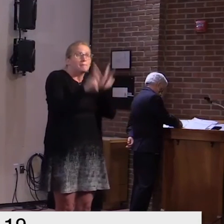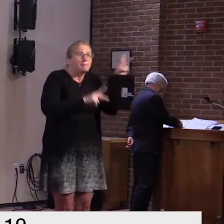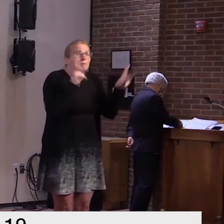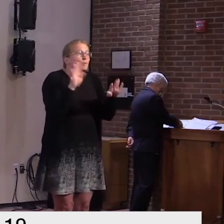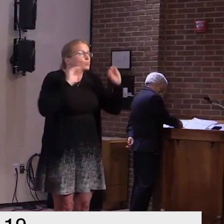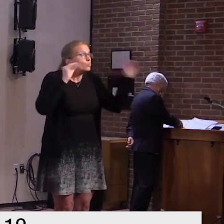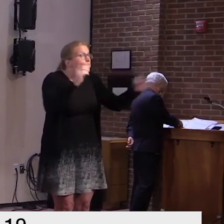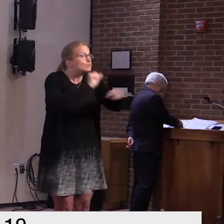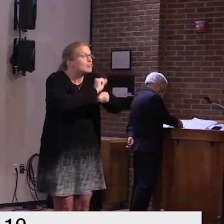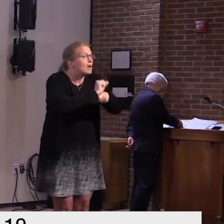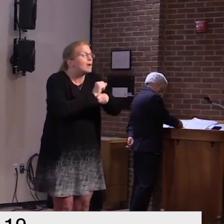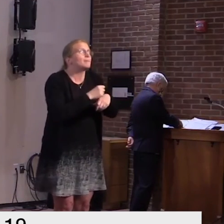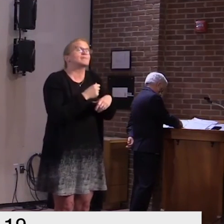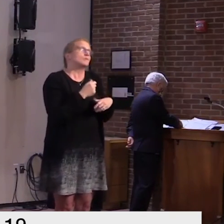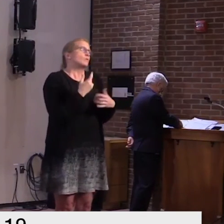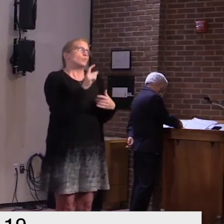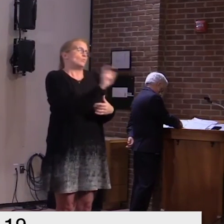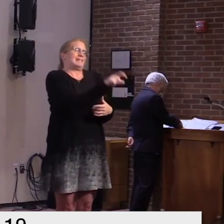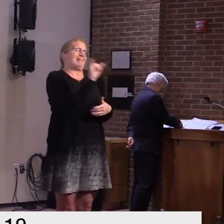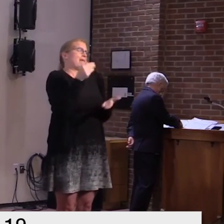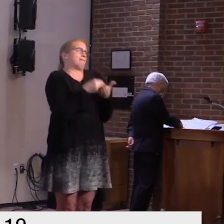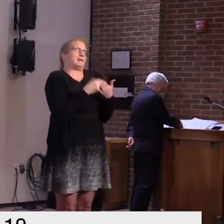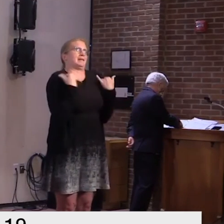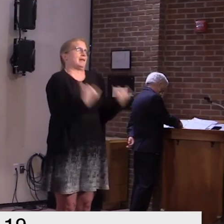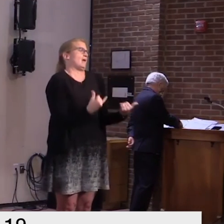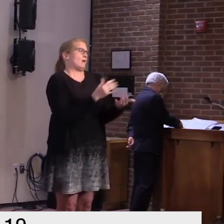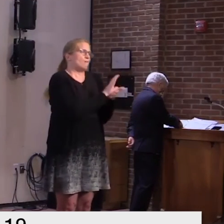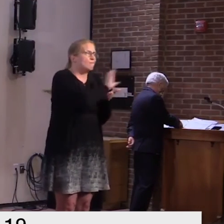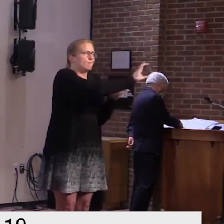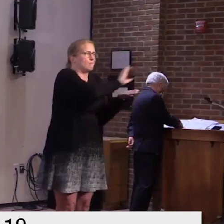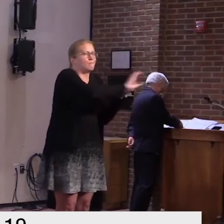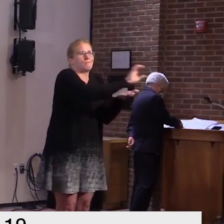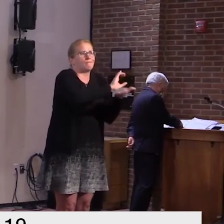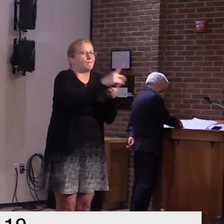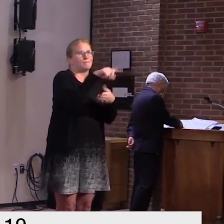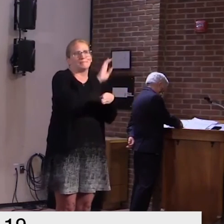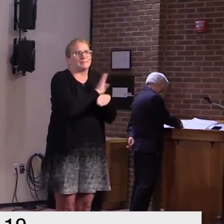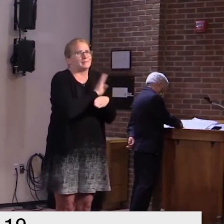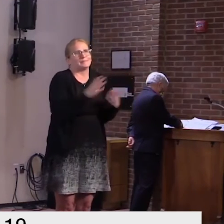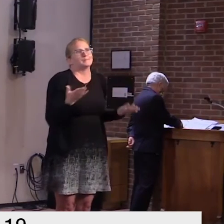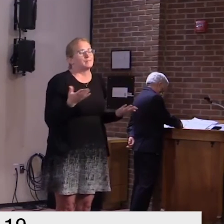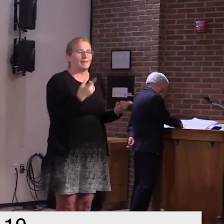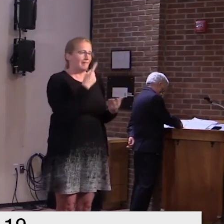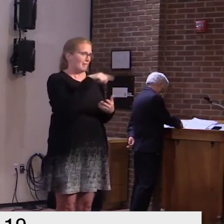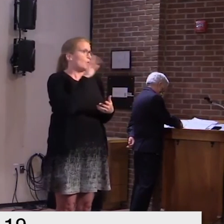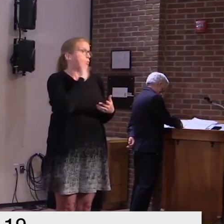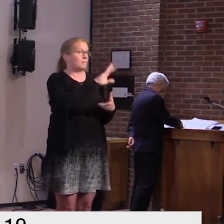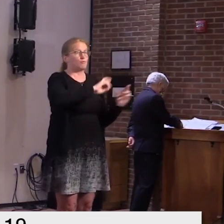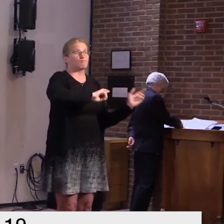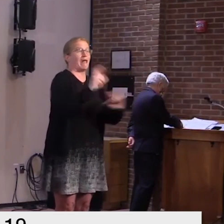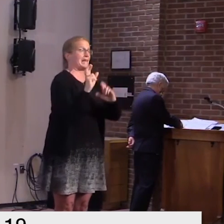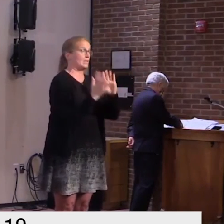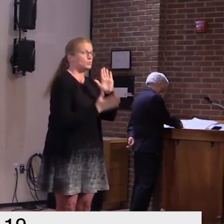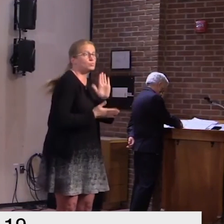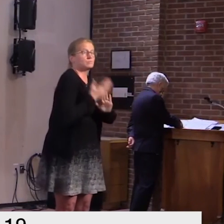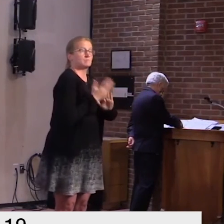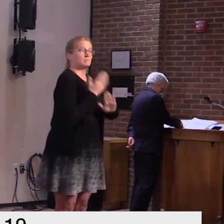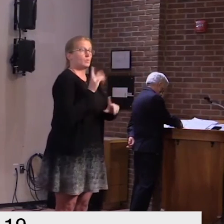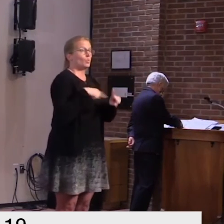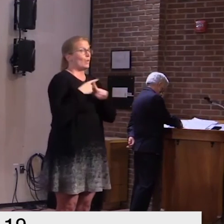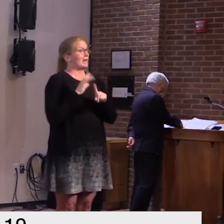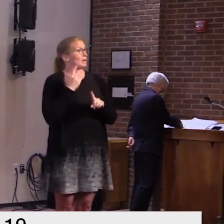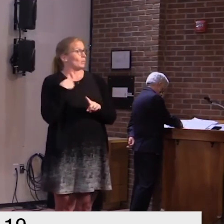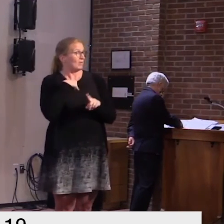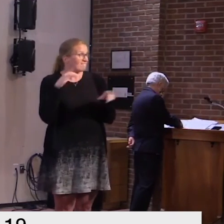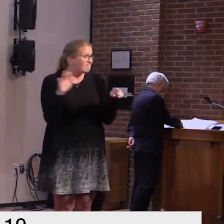businesses so that they're ready and enable when a lot of these restrictions are removed so again